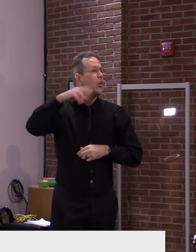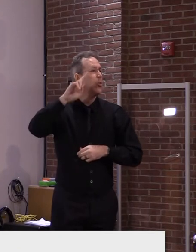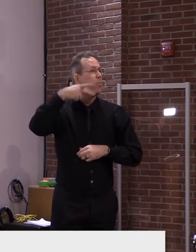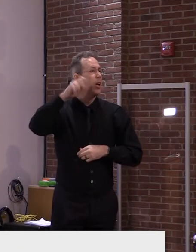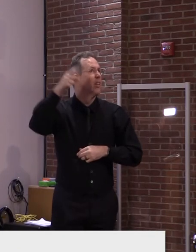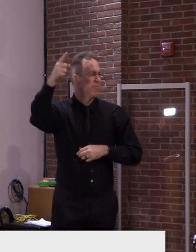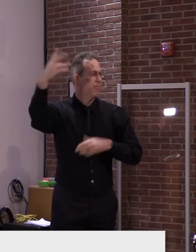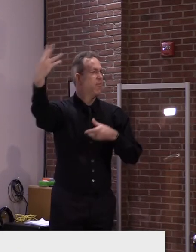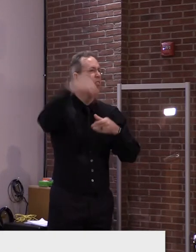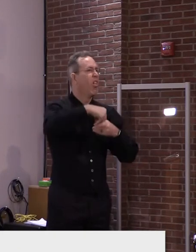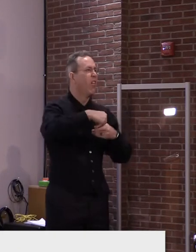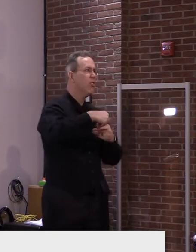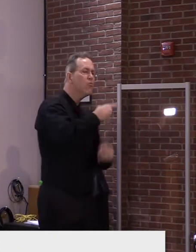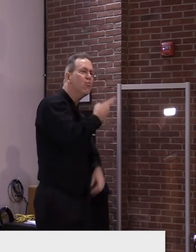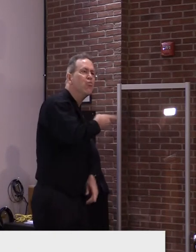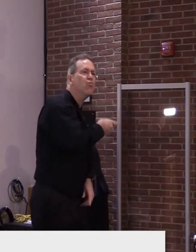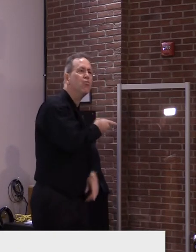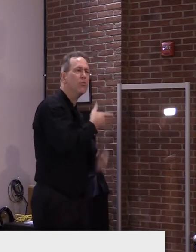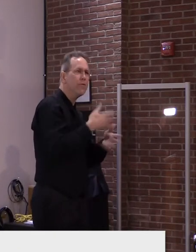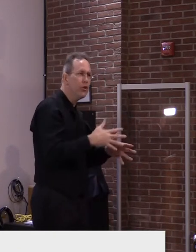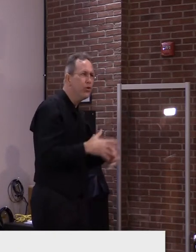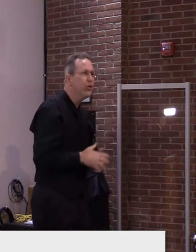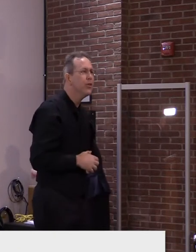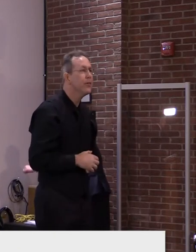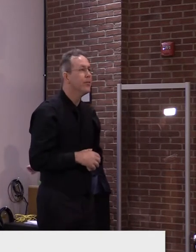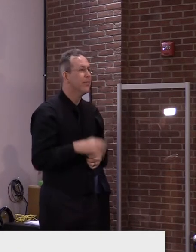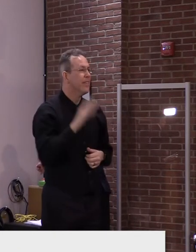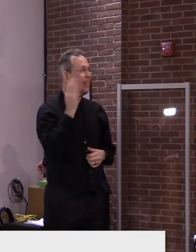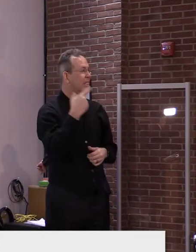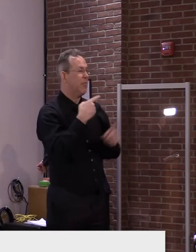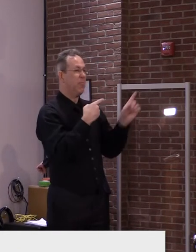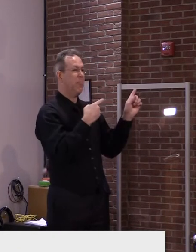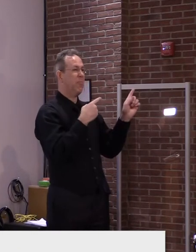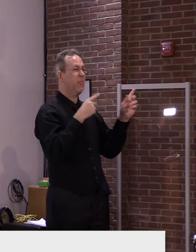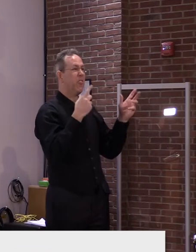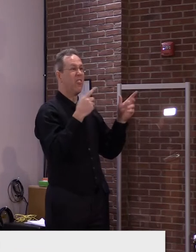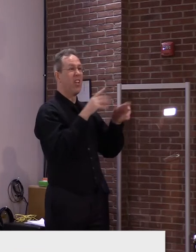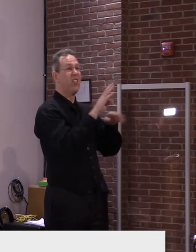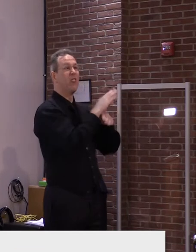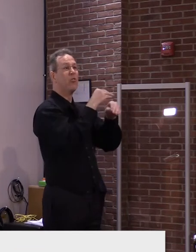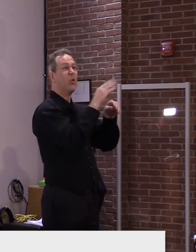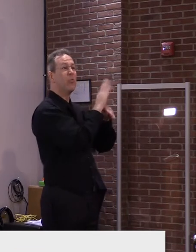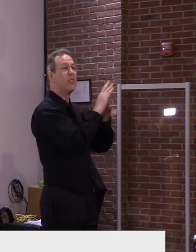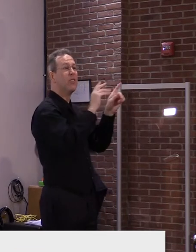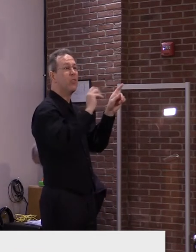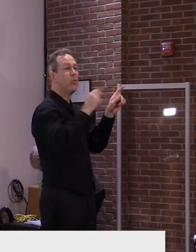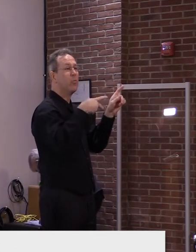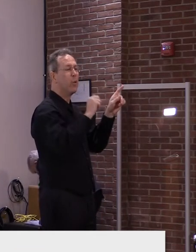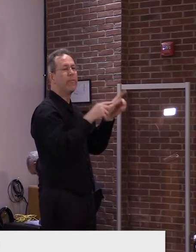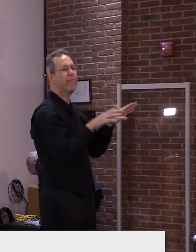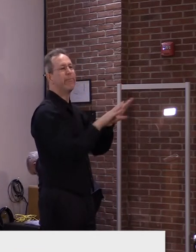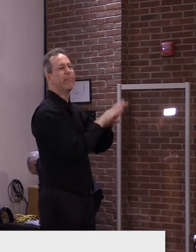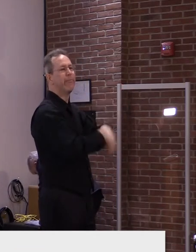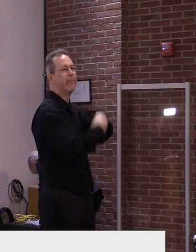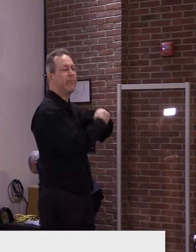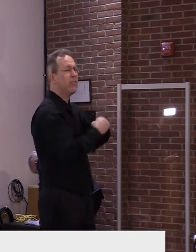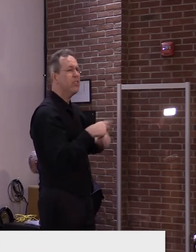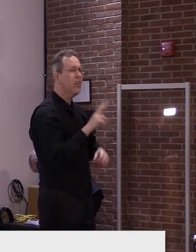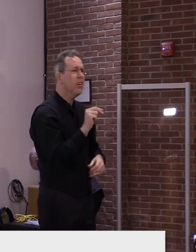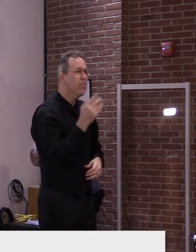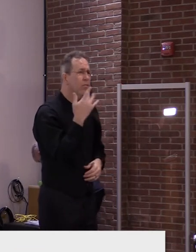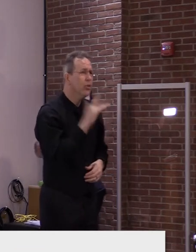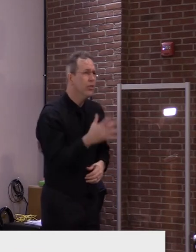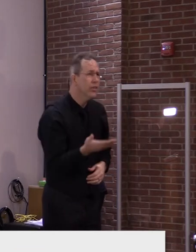actually appears, uh, took away their, their franchise. Uh, the unfortunate part from all of this is it was avoidable.